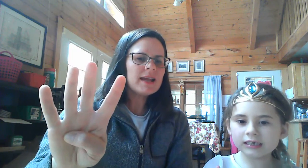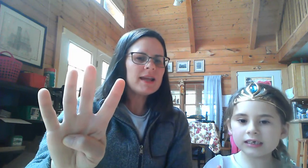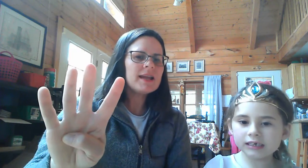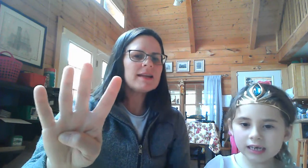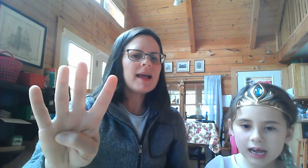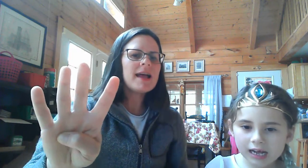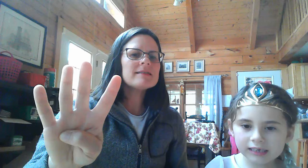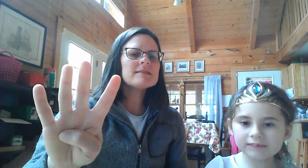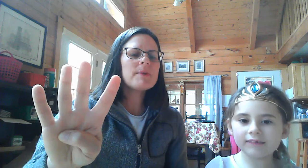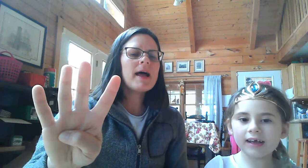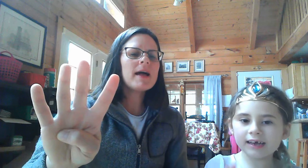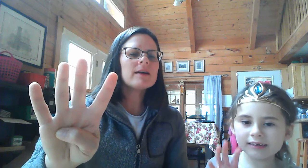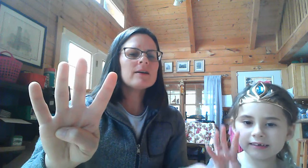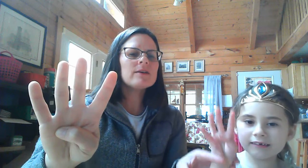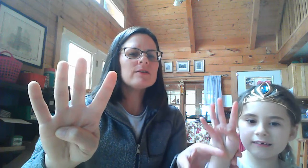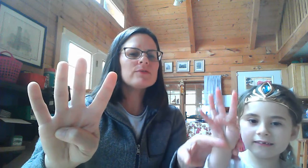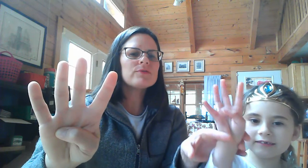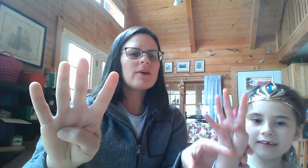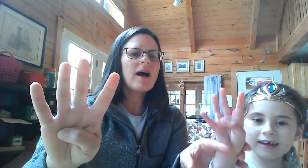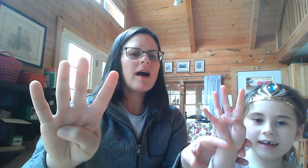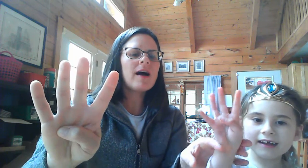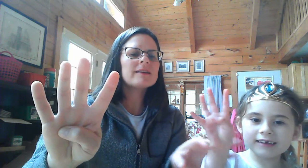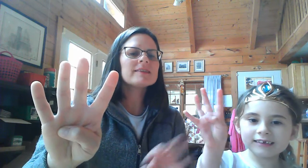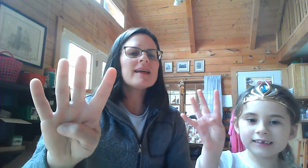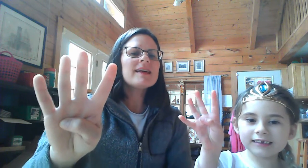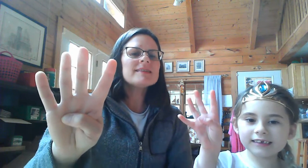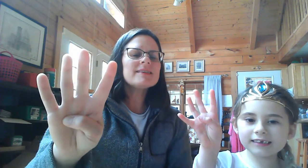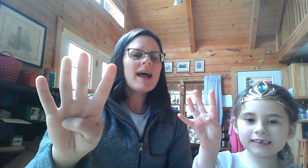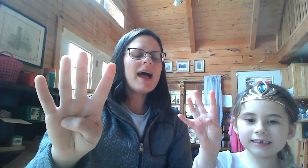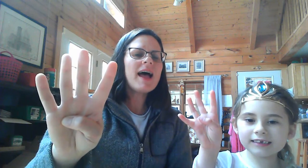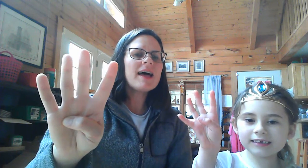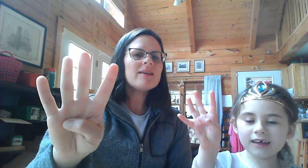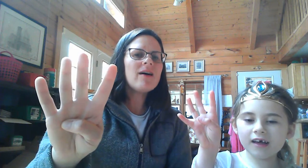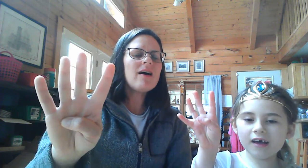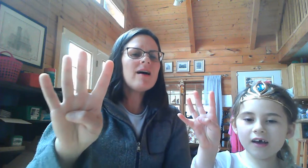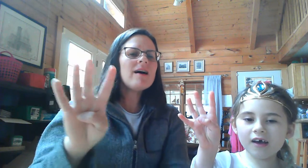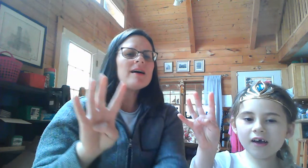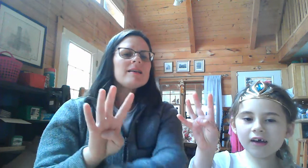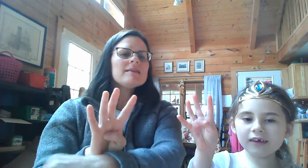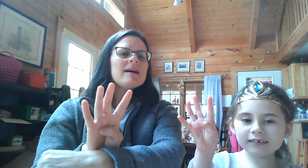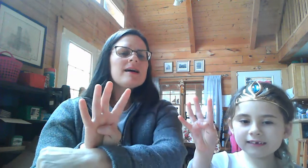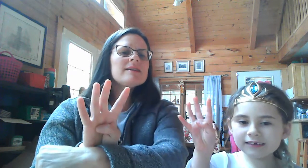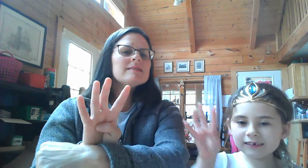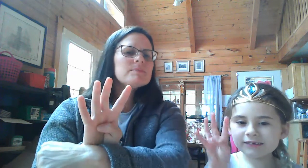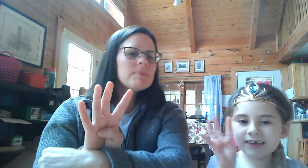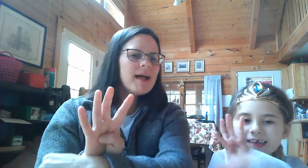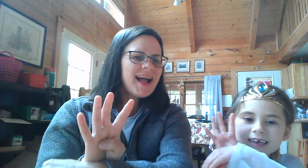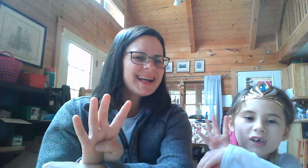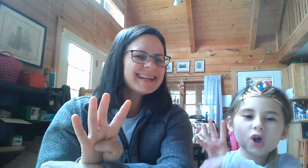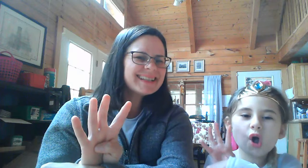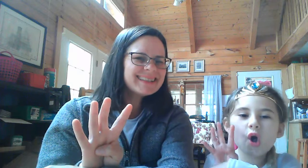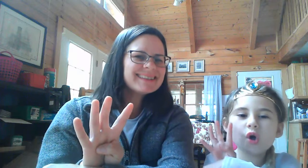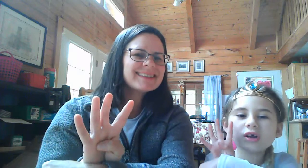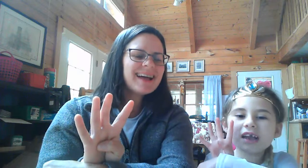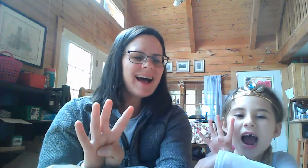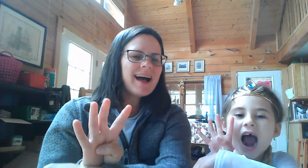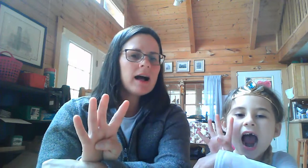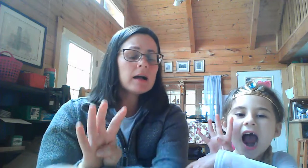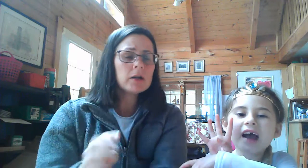and speckled frogs sat on a speckled log